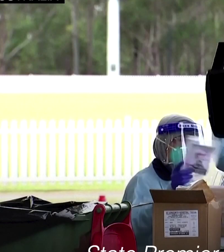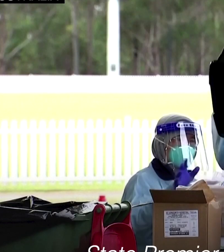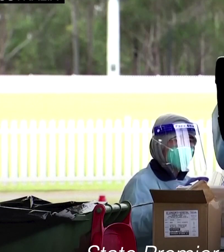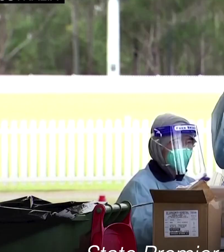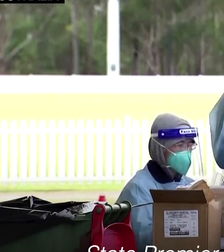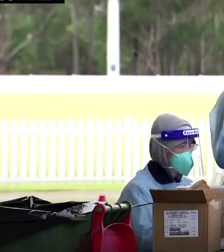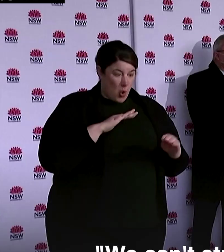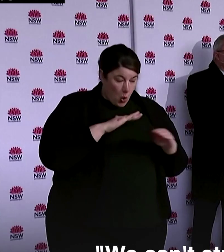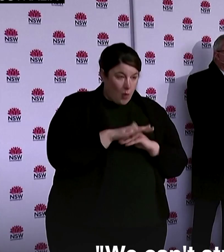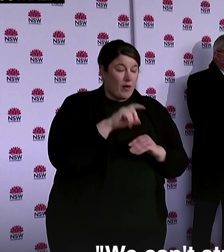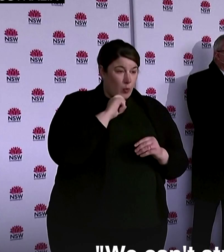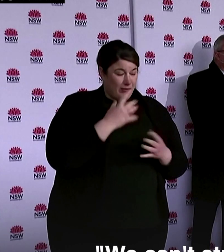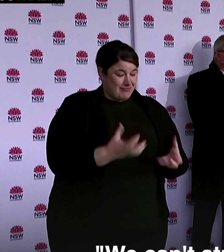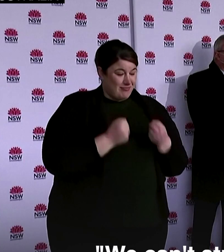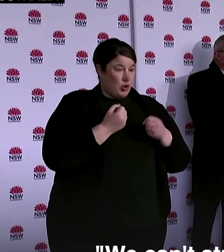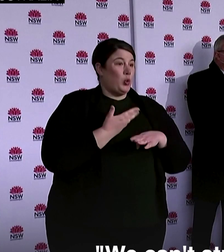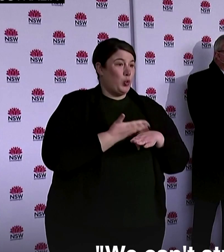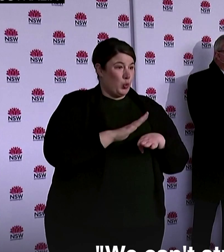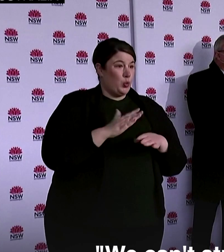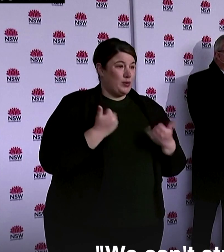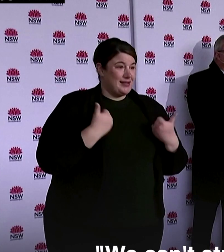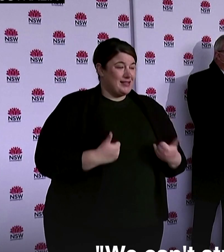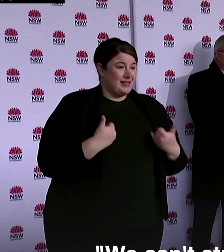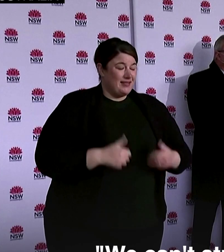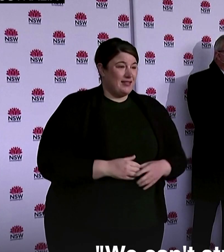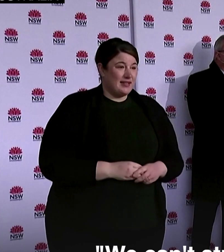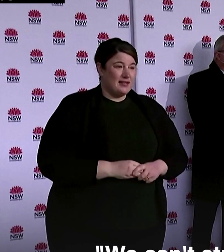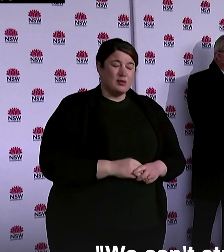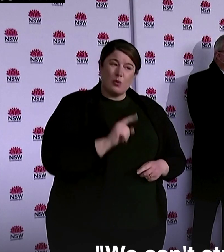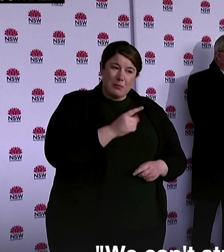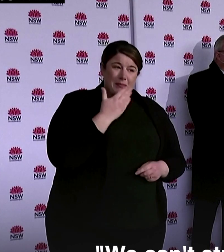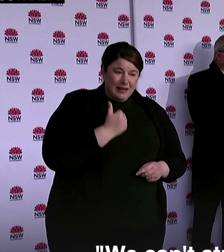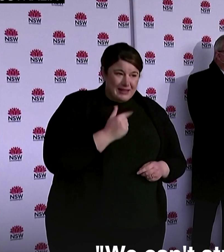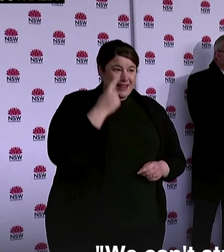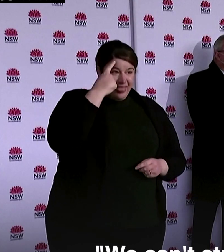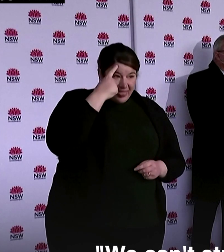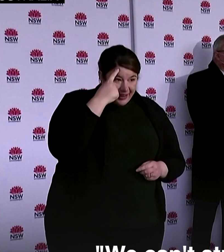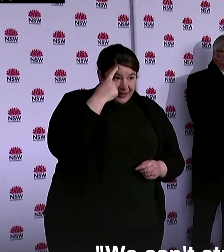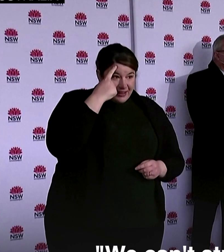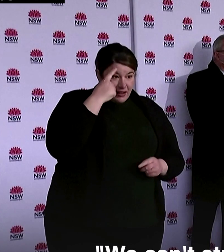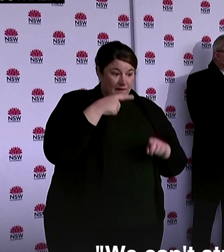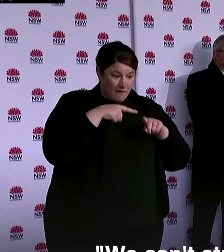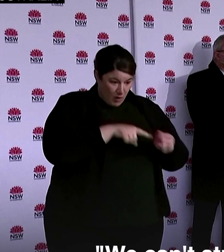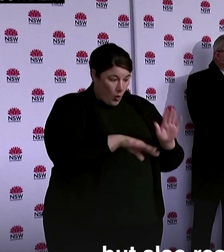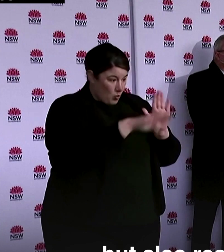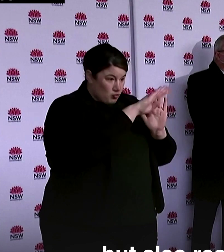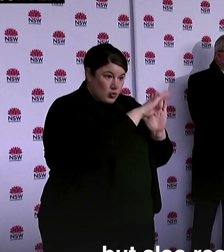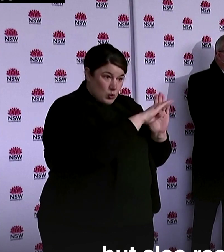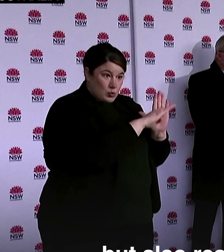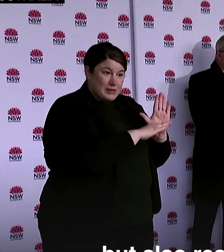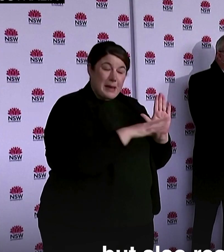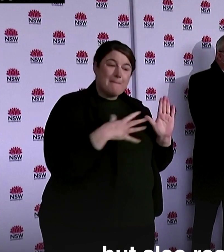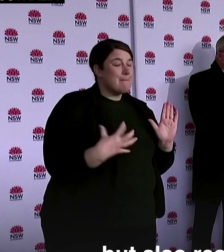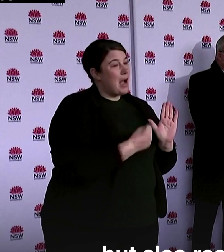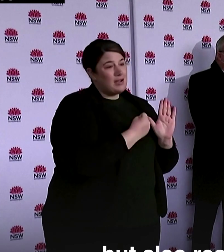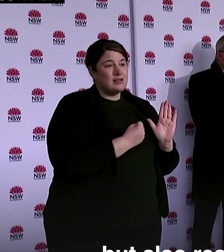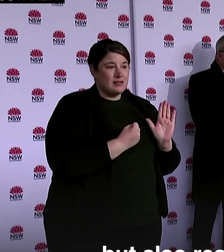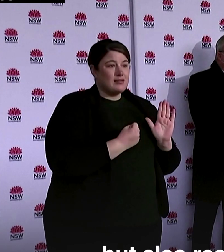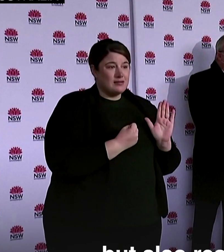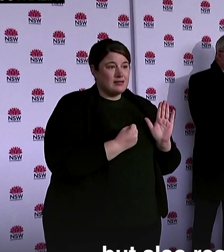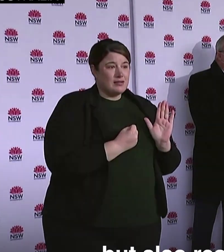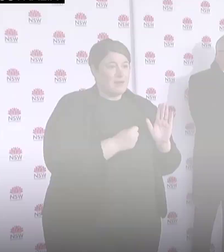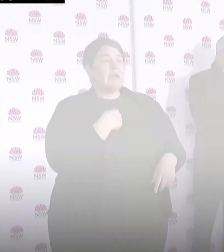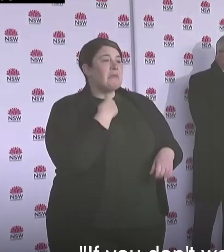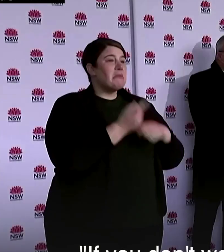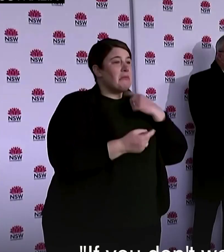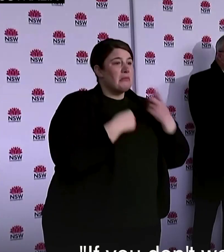case numbers to rise. So we can't stress enough the importance of not only following the rules, but also realising